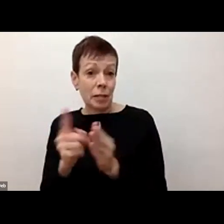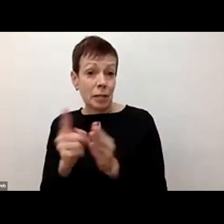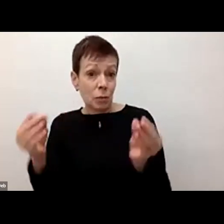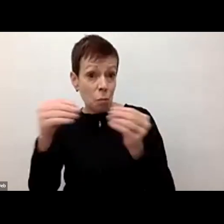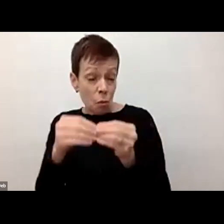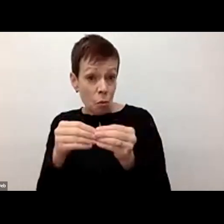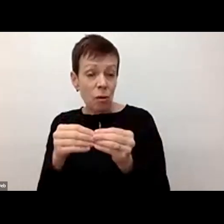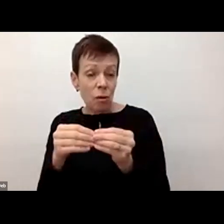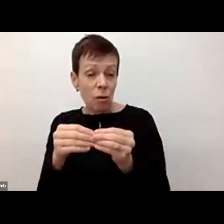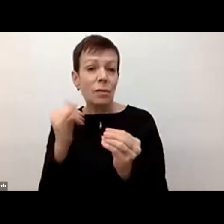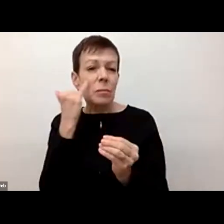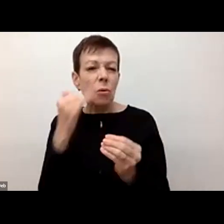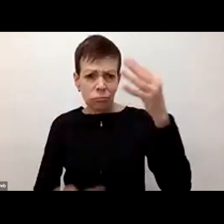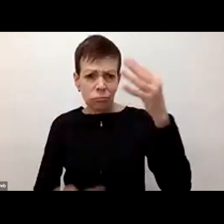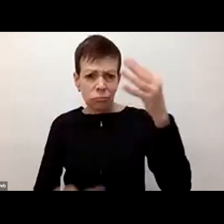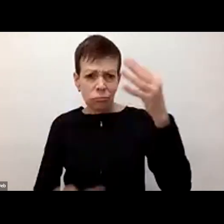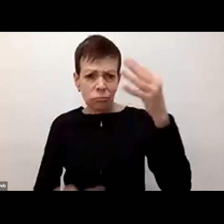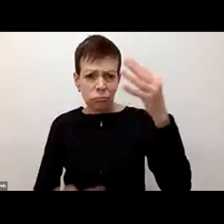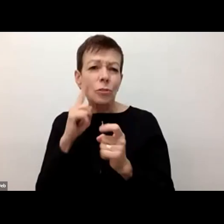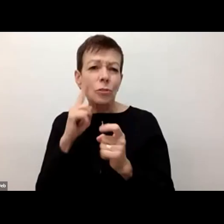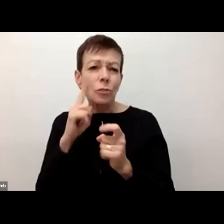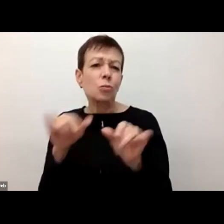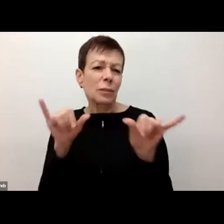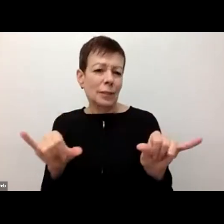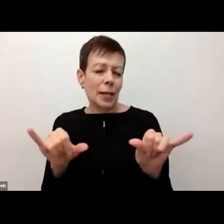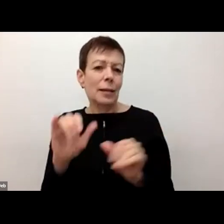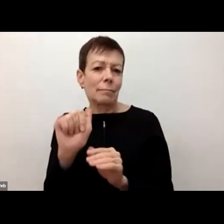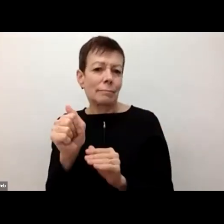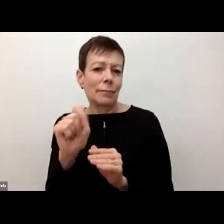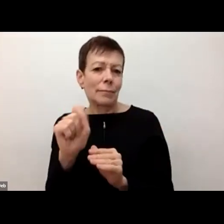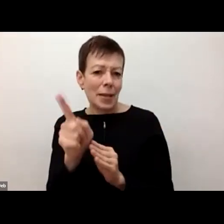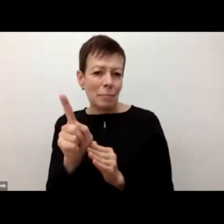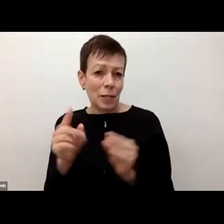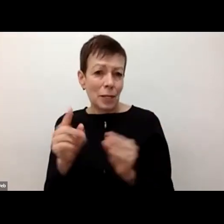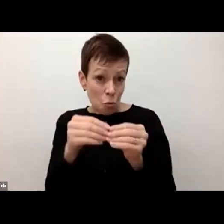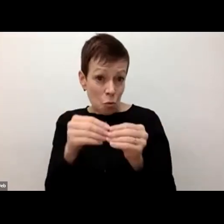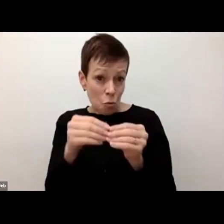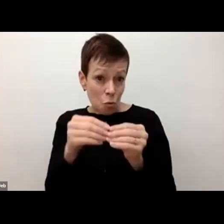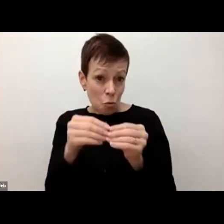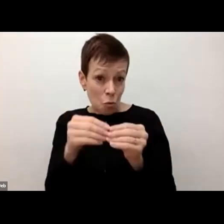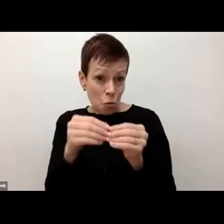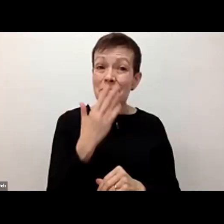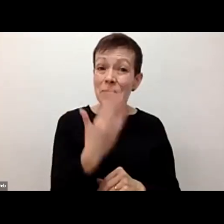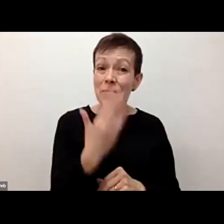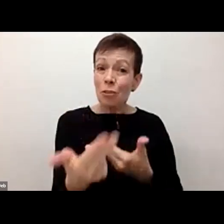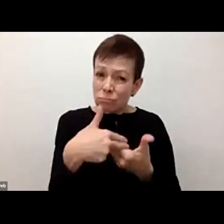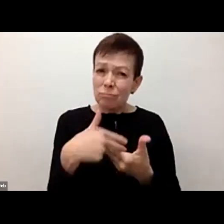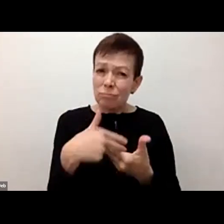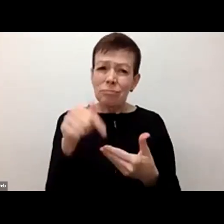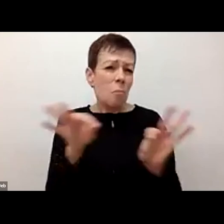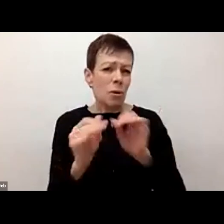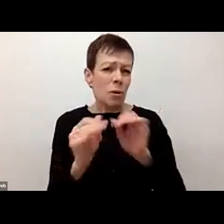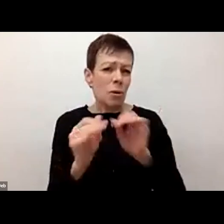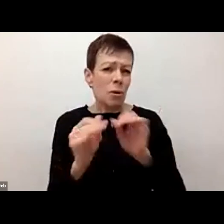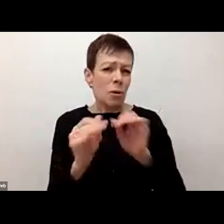many questions for panelists. I want to thank you again for your participation in this important campaign. We hope that this is a valuable